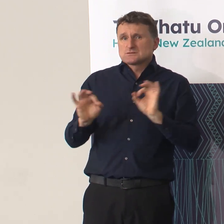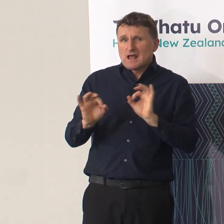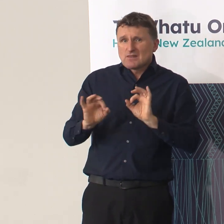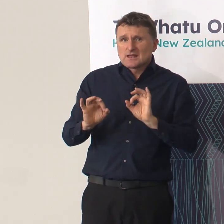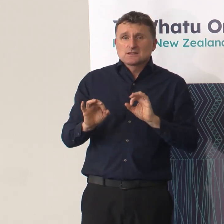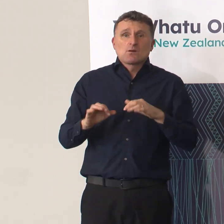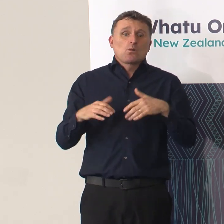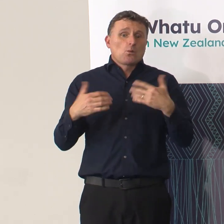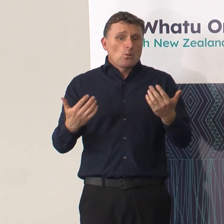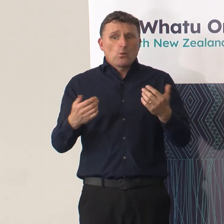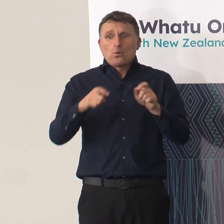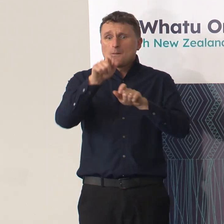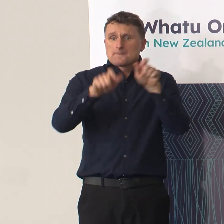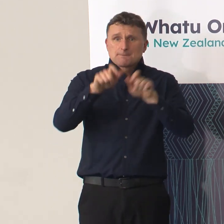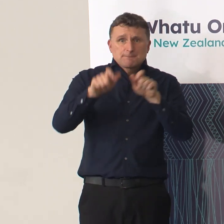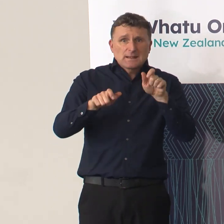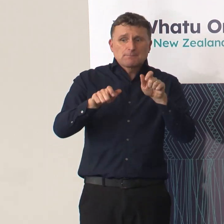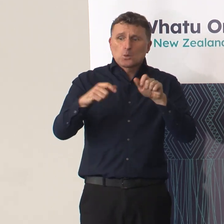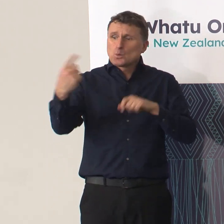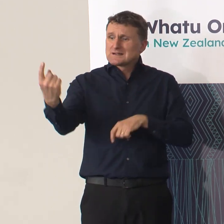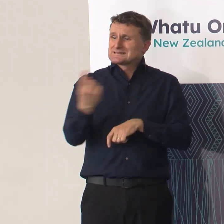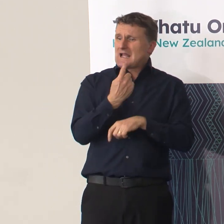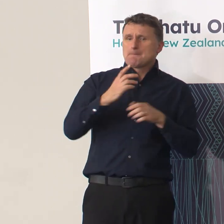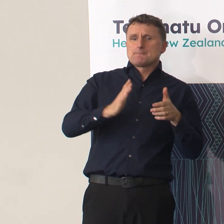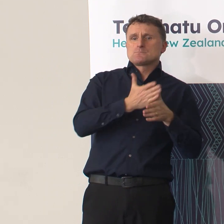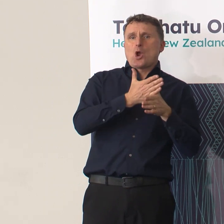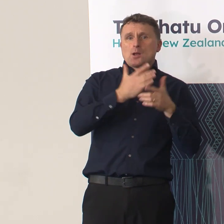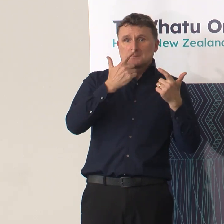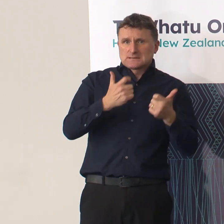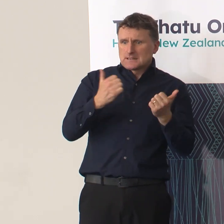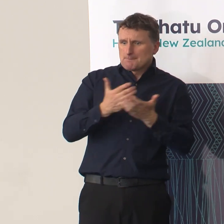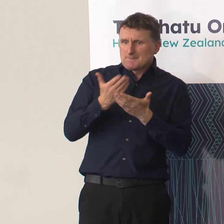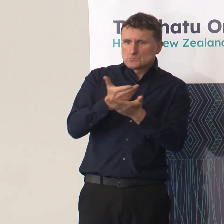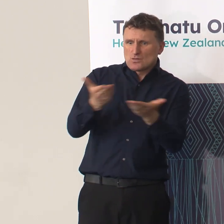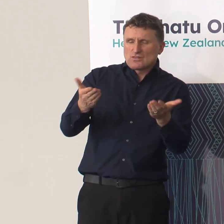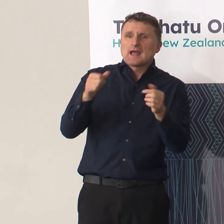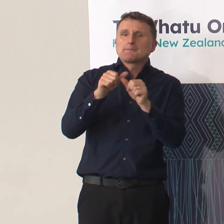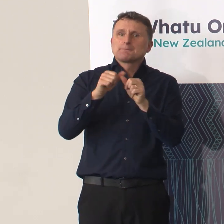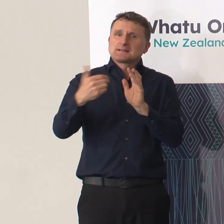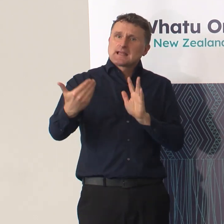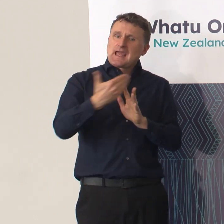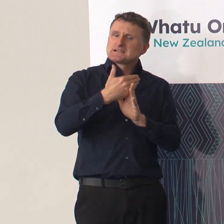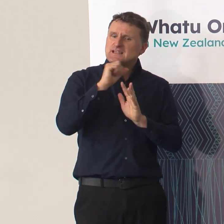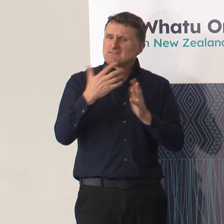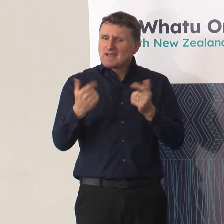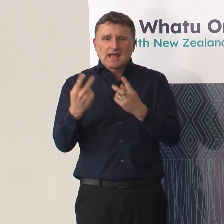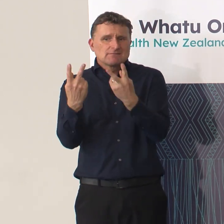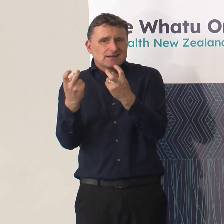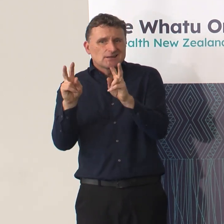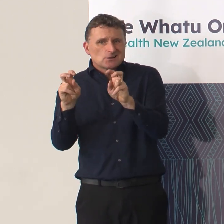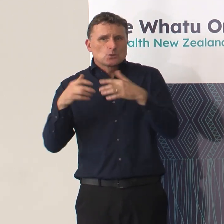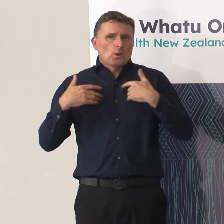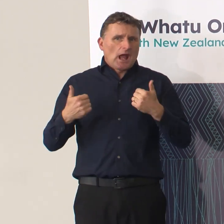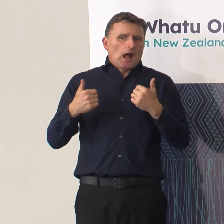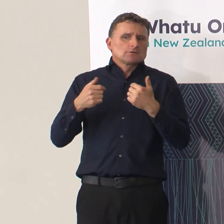otitis media is treated in primary care? That people have better access to make sure that things that are preventable are dealt with sooner.